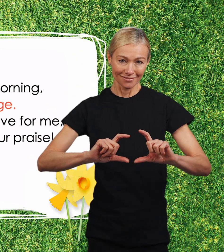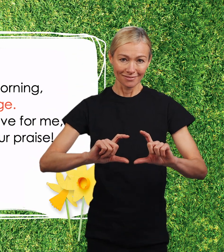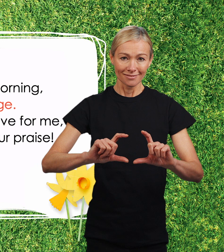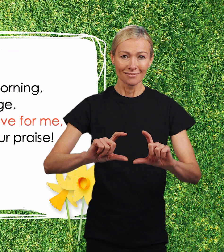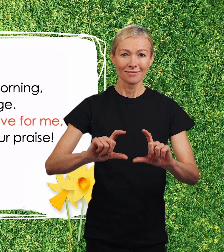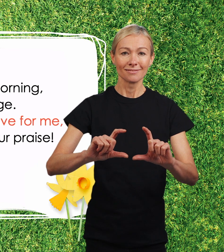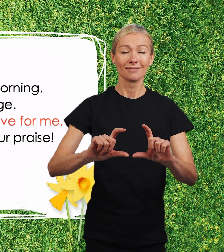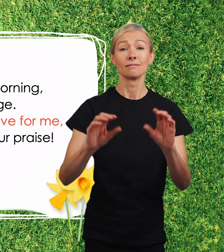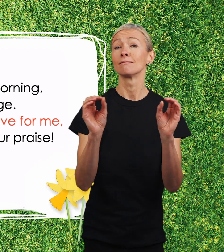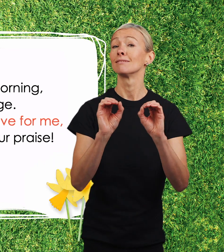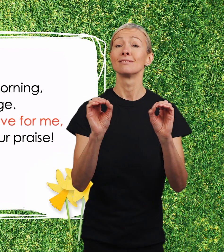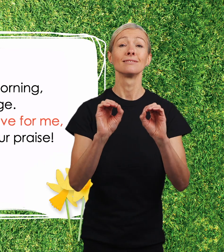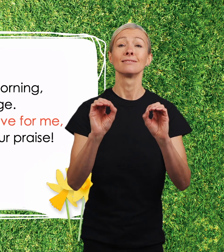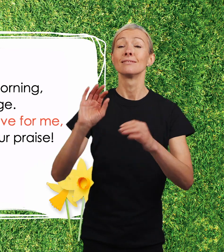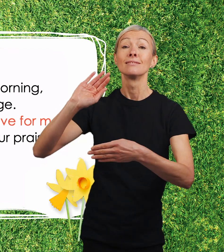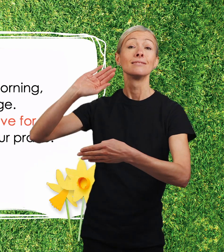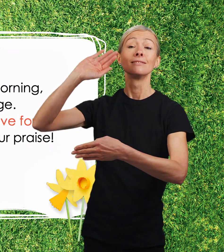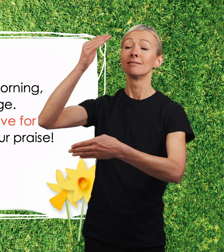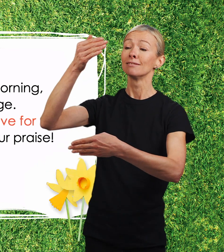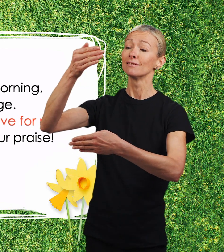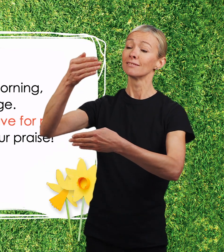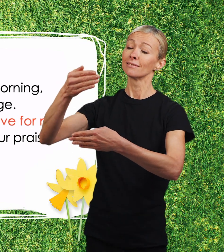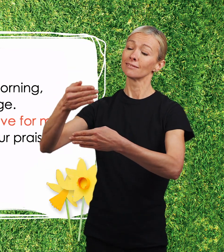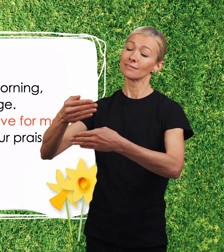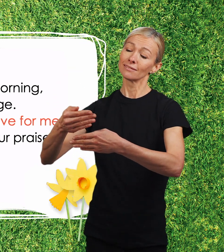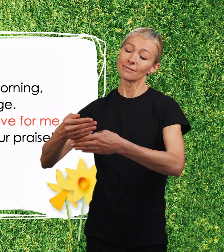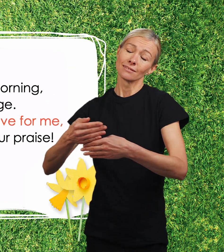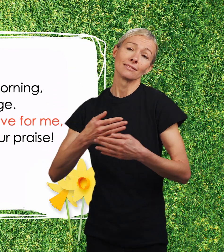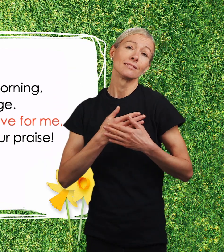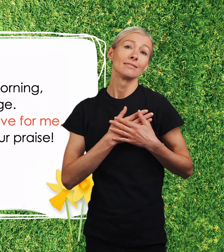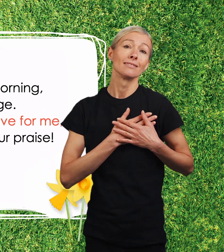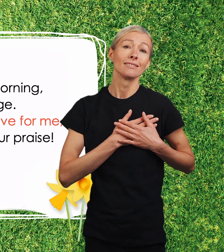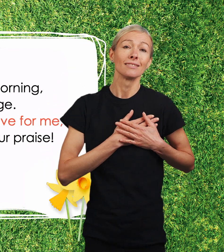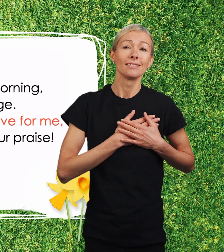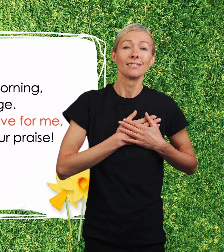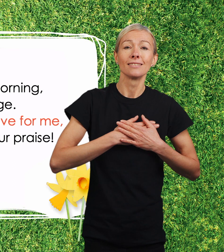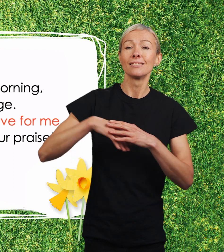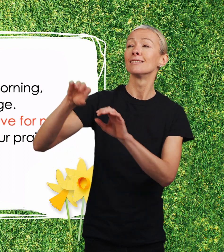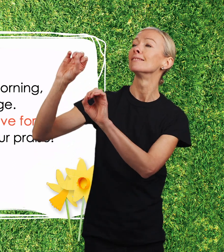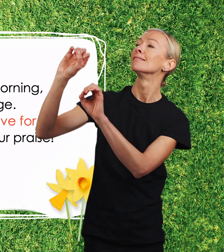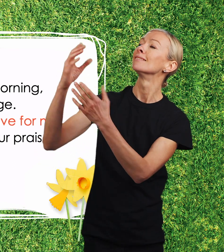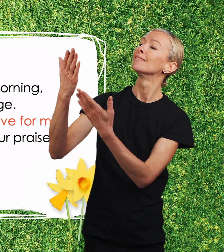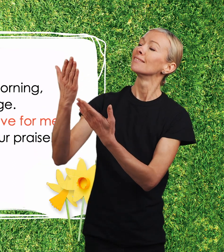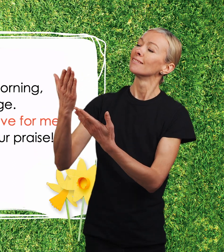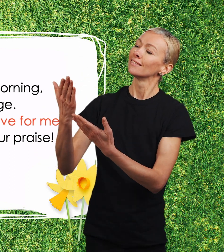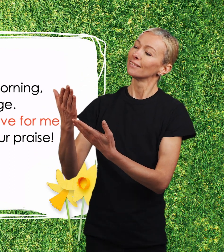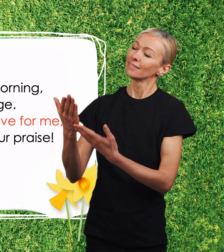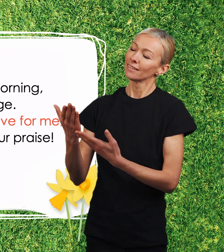Nothing can hinder the love you have for me,